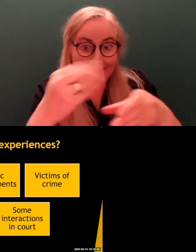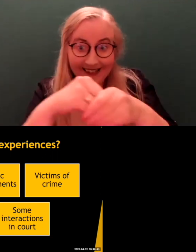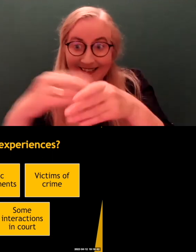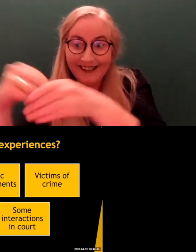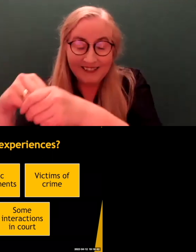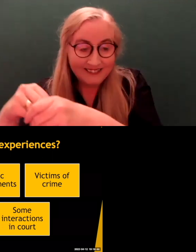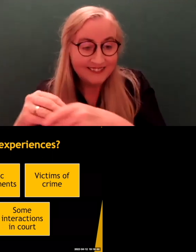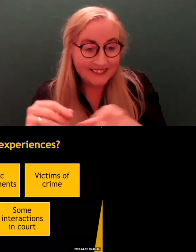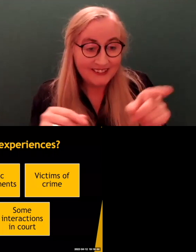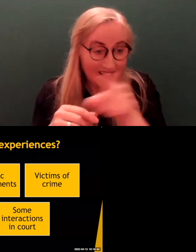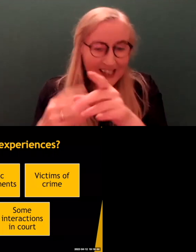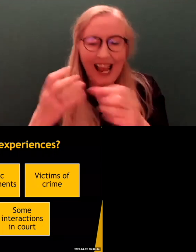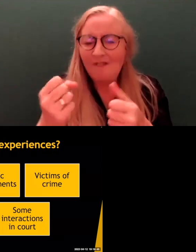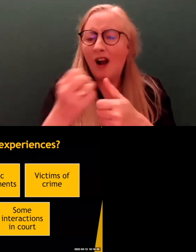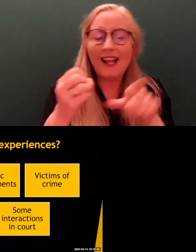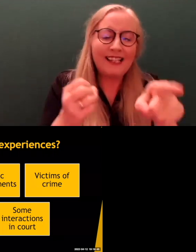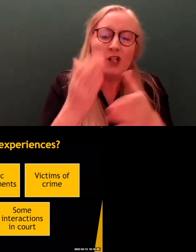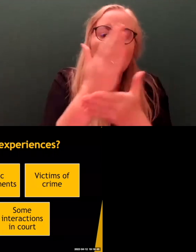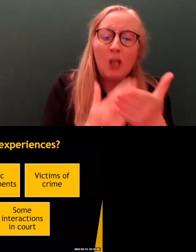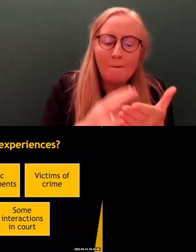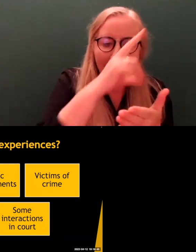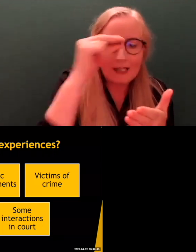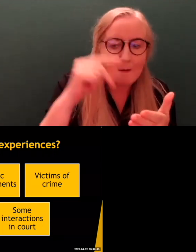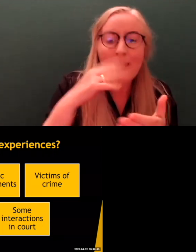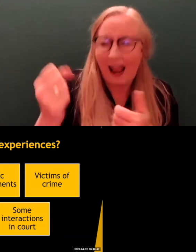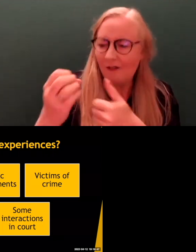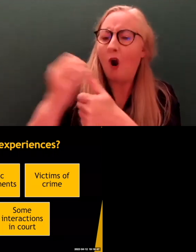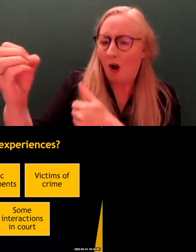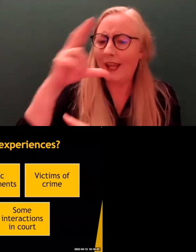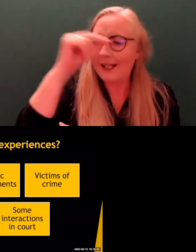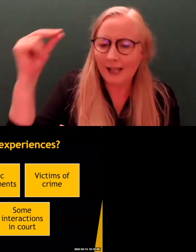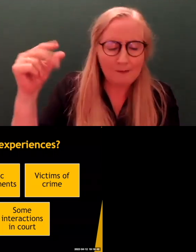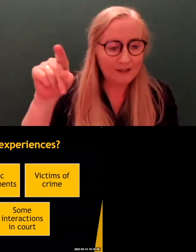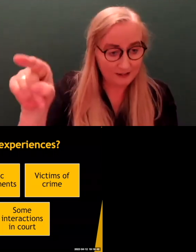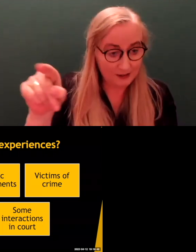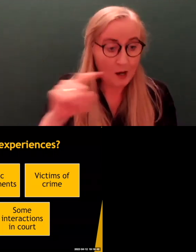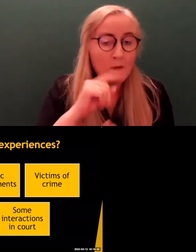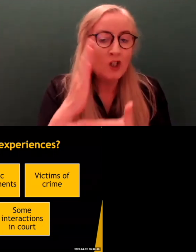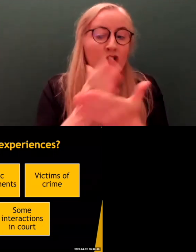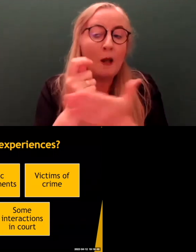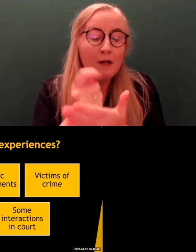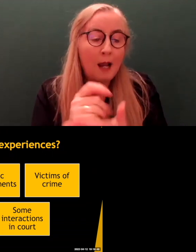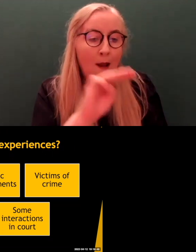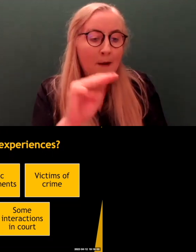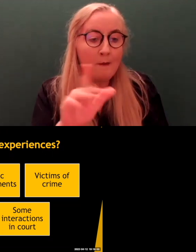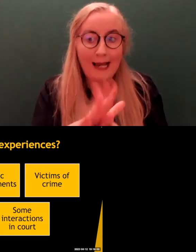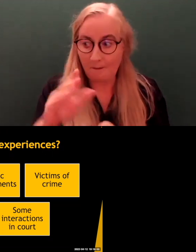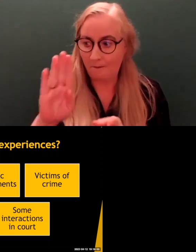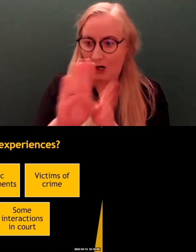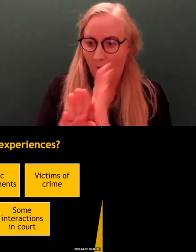There were many other instances, but this is just kind of a main example. But sometimes people can be a victim of crime, but also be